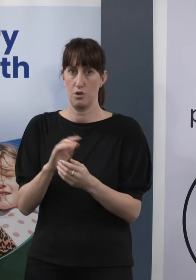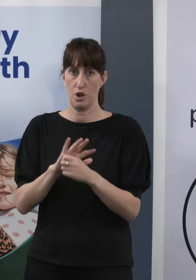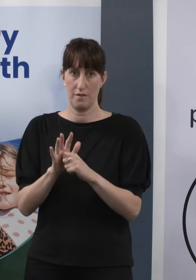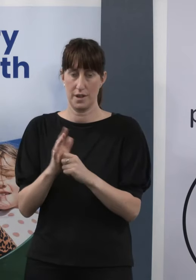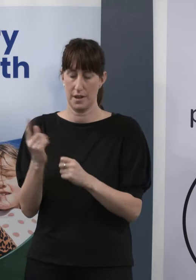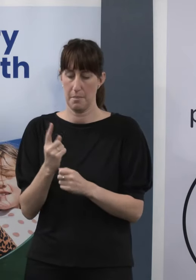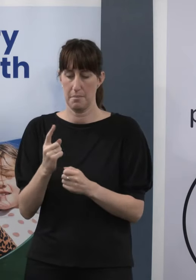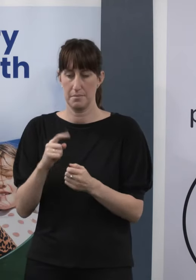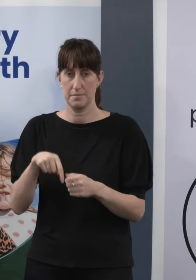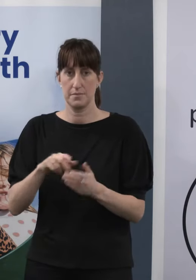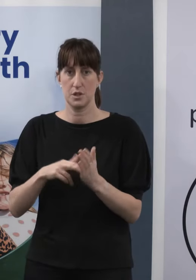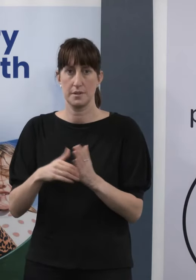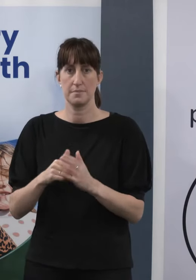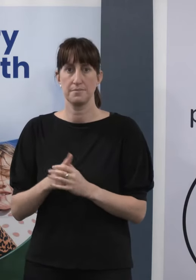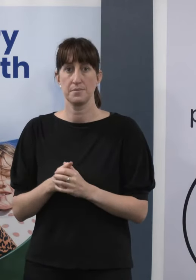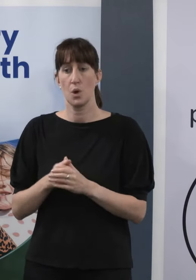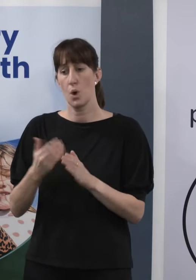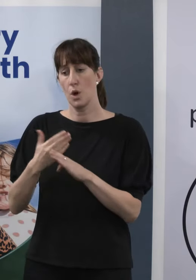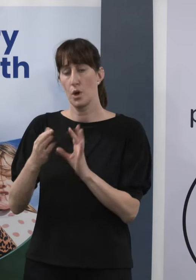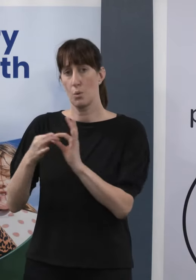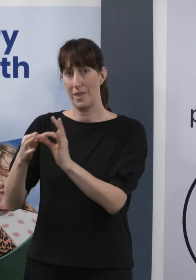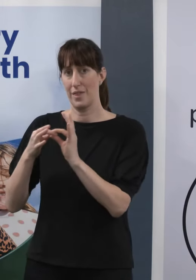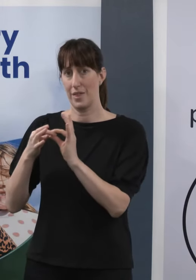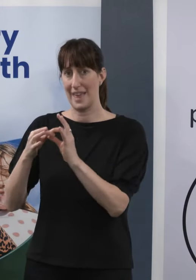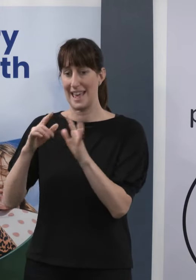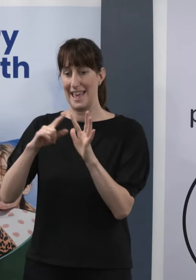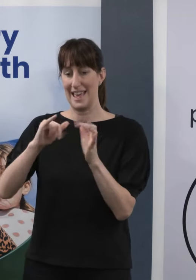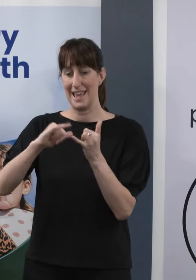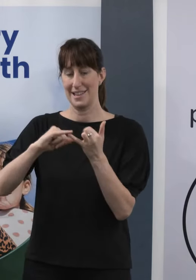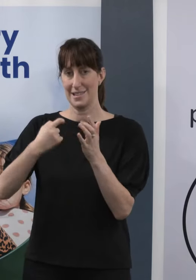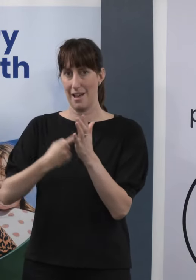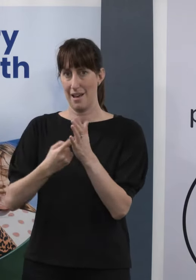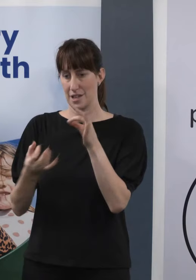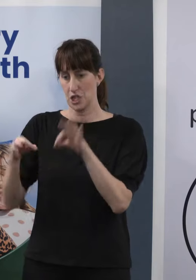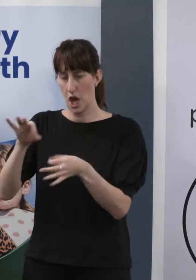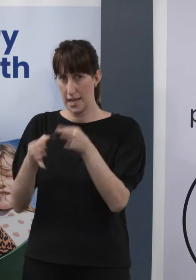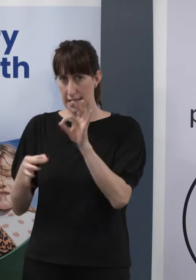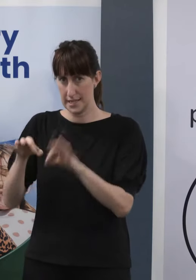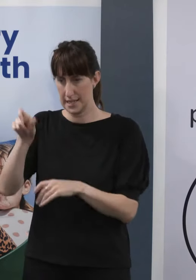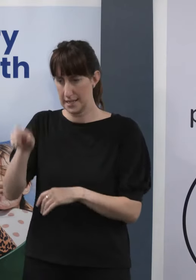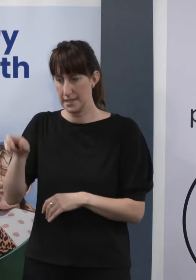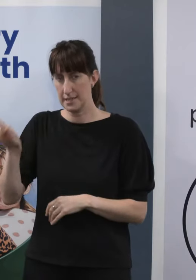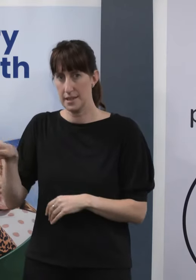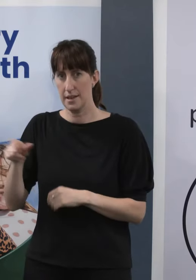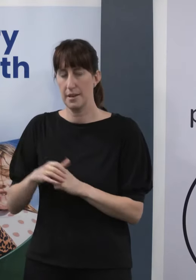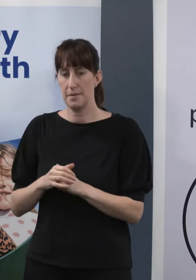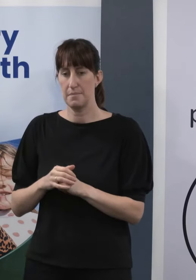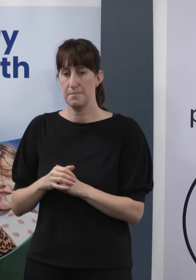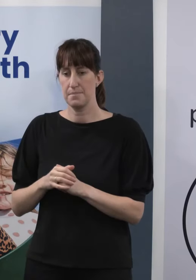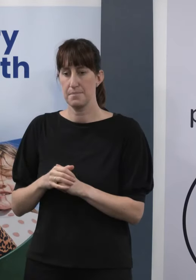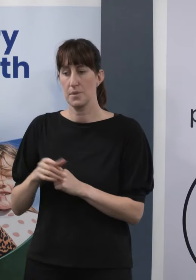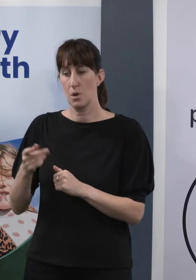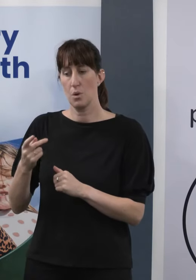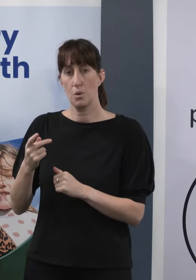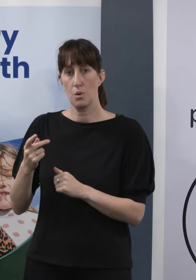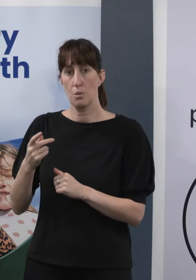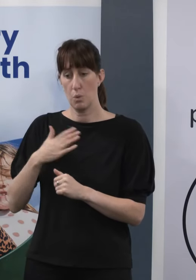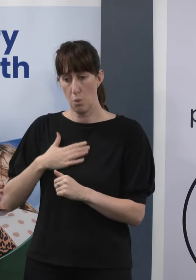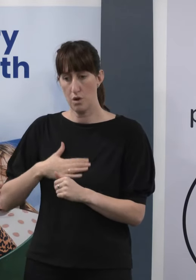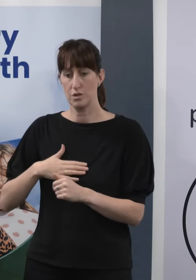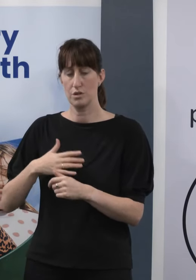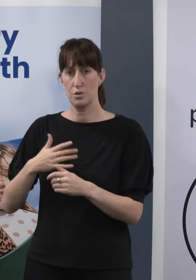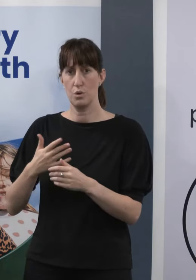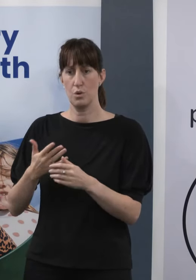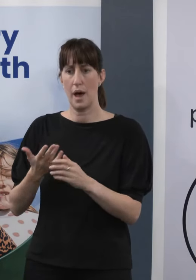closely, of course, with our science colleagues at ESR, we're working to increase the number of samples that can be